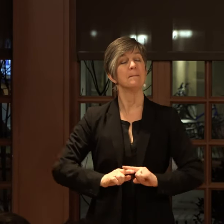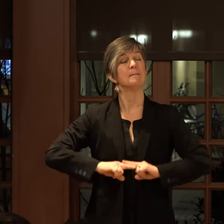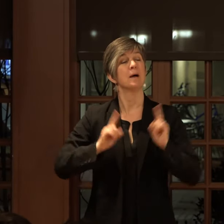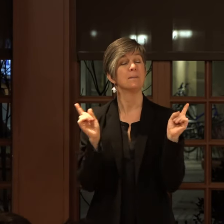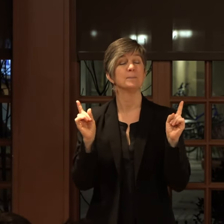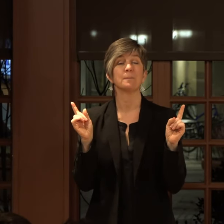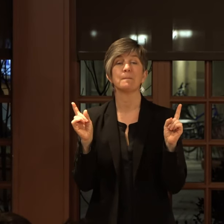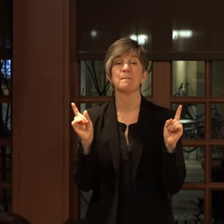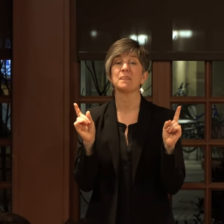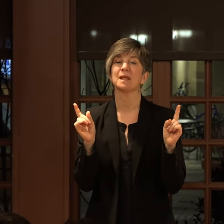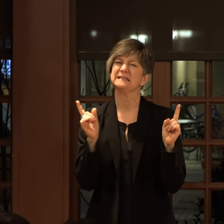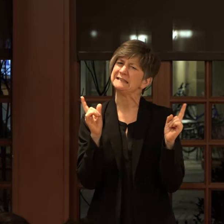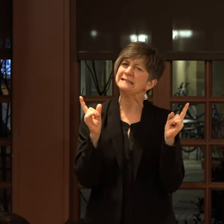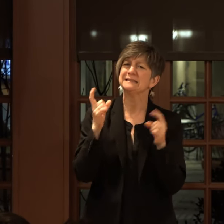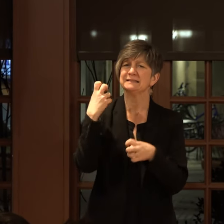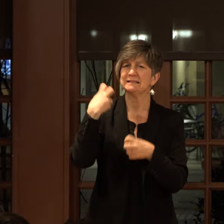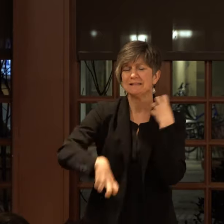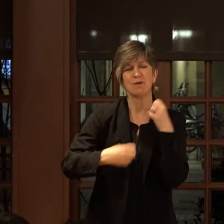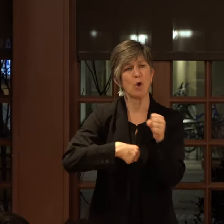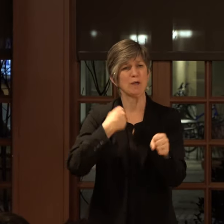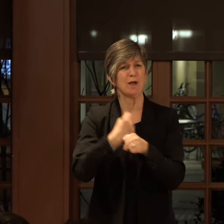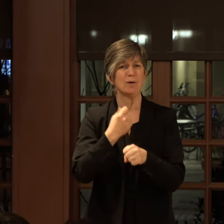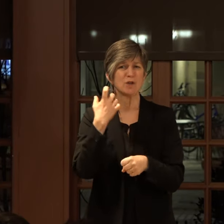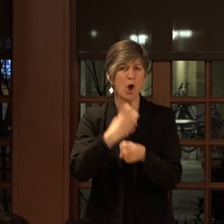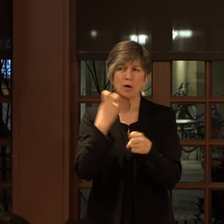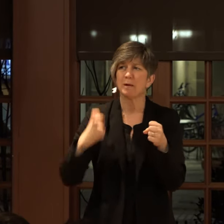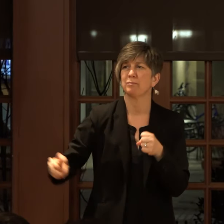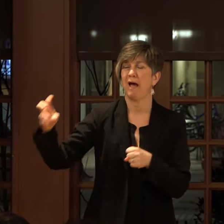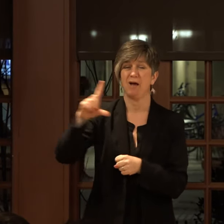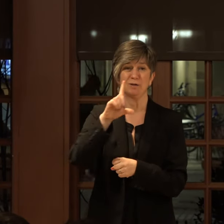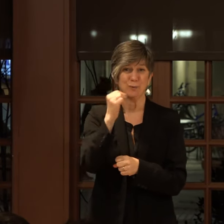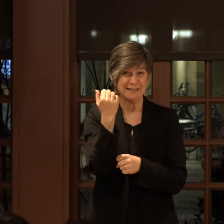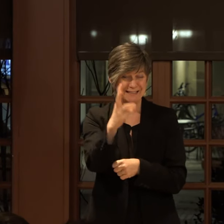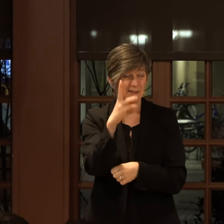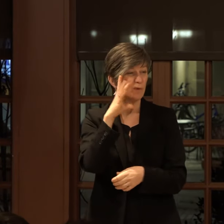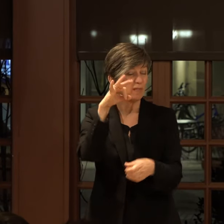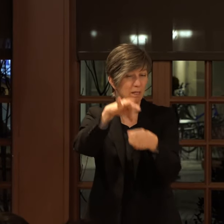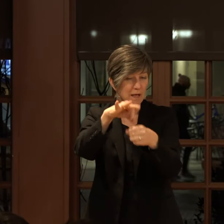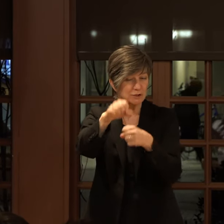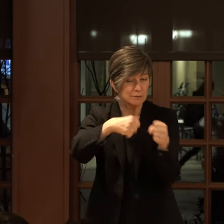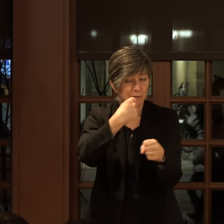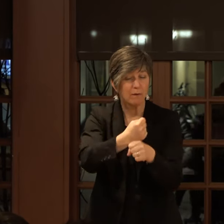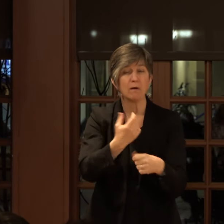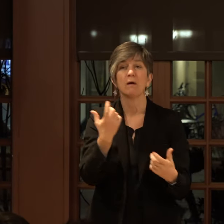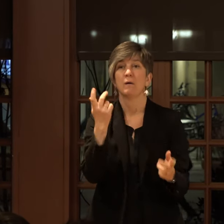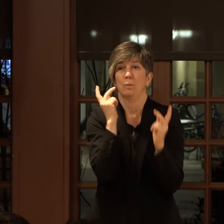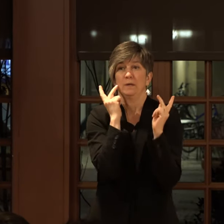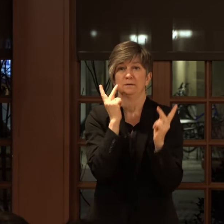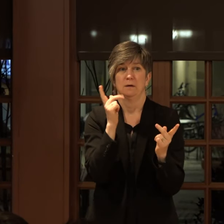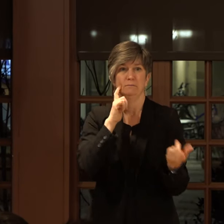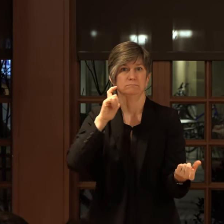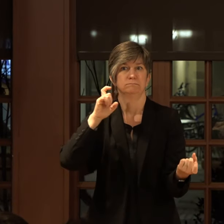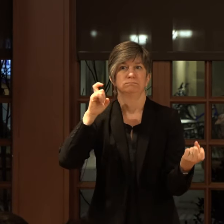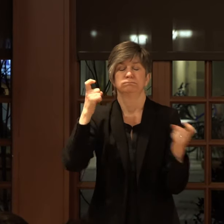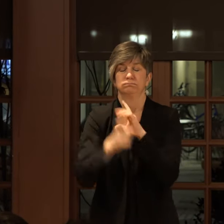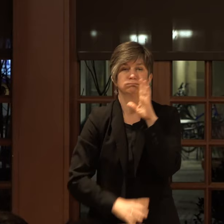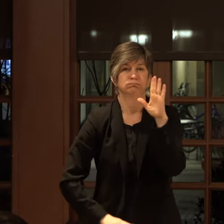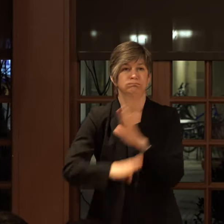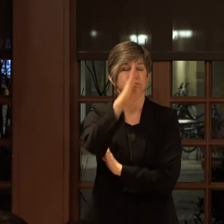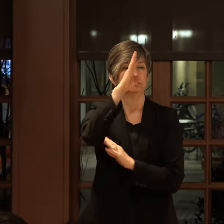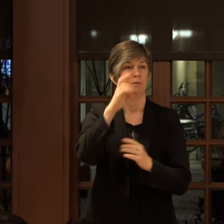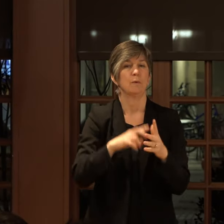But it was a troubling year. was a hard year to be abroad, right? Like, 2016 was an election year, and it was a year where we saw sort of a huge spike in